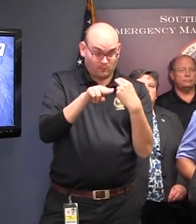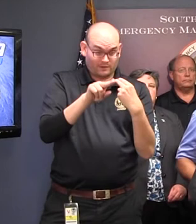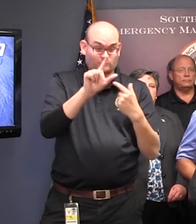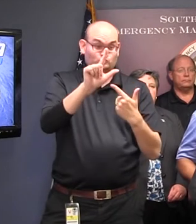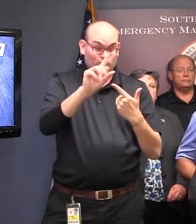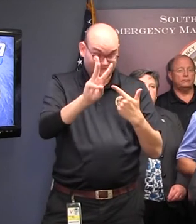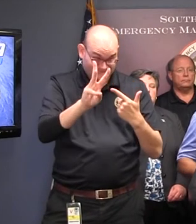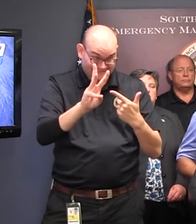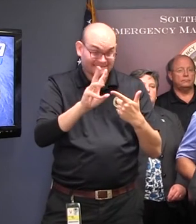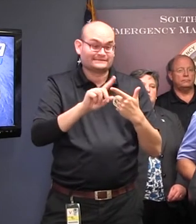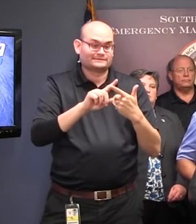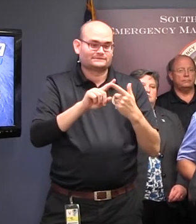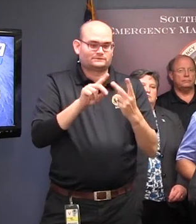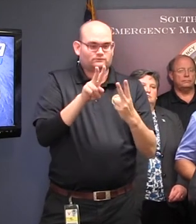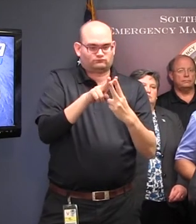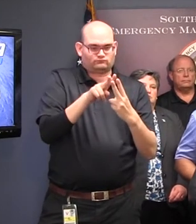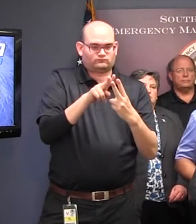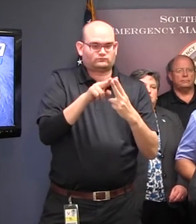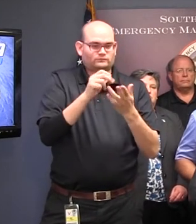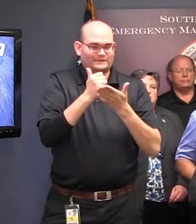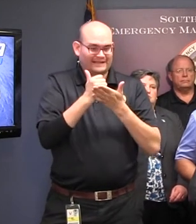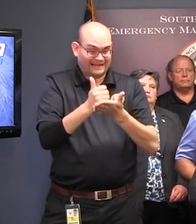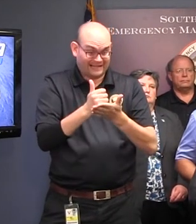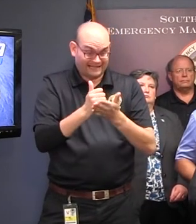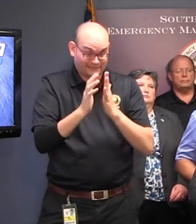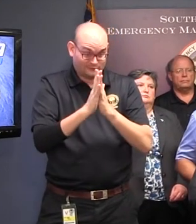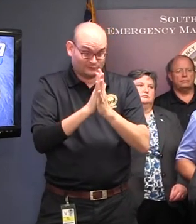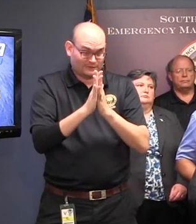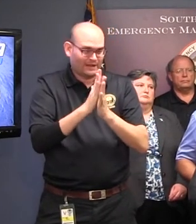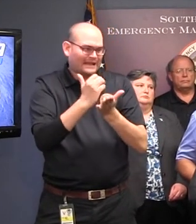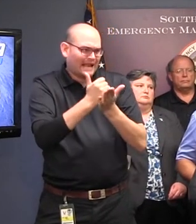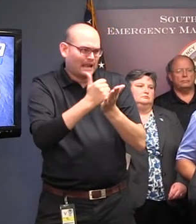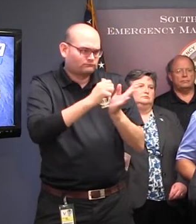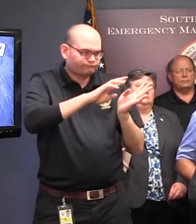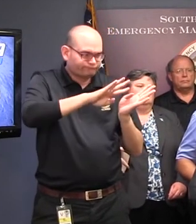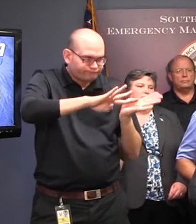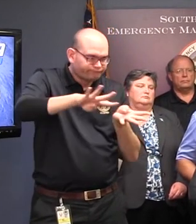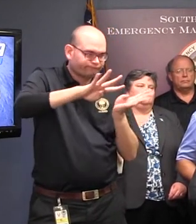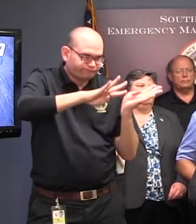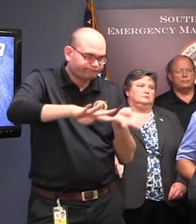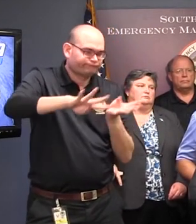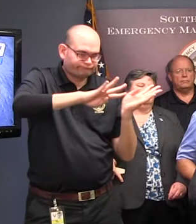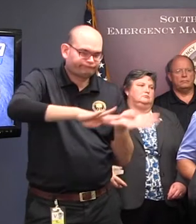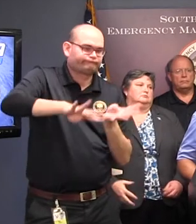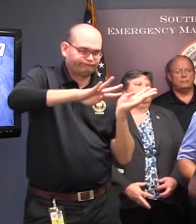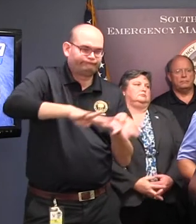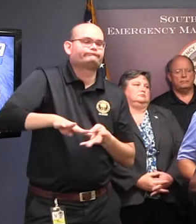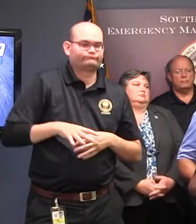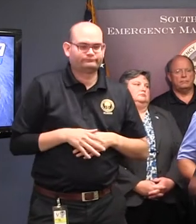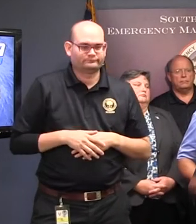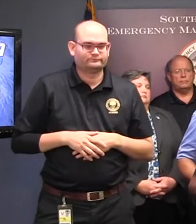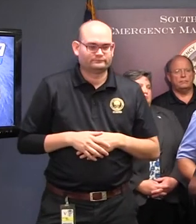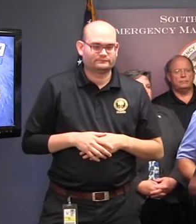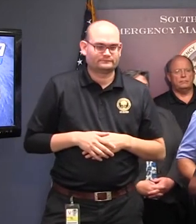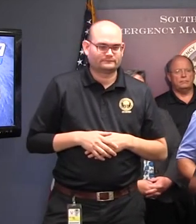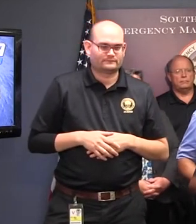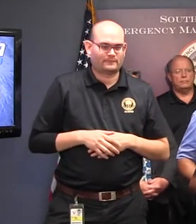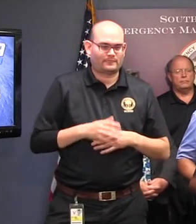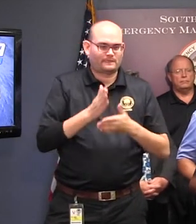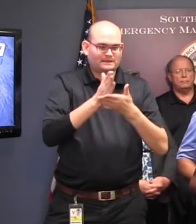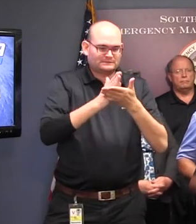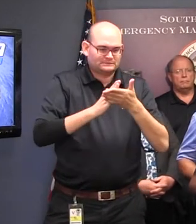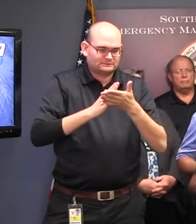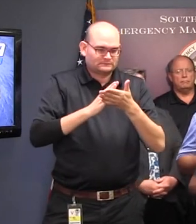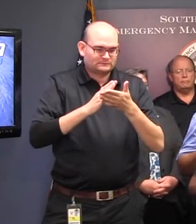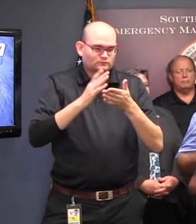help manage that traffic. We've also been staffing some of the traffic control points to